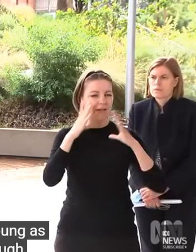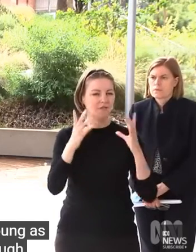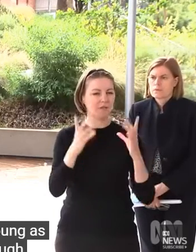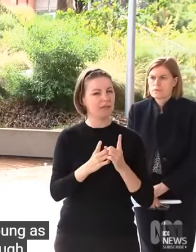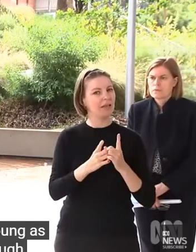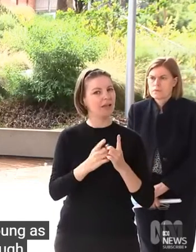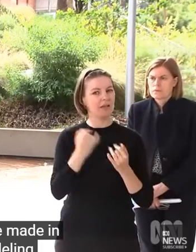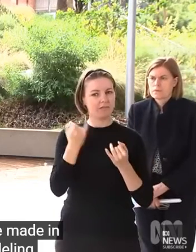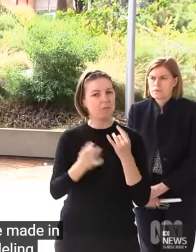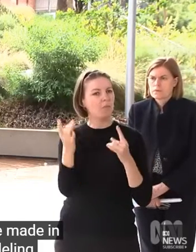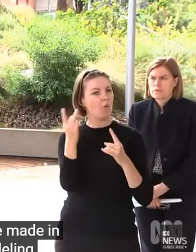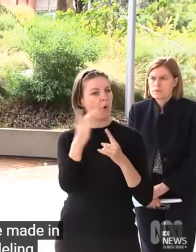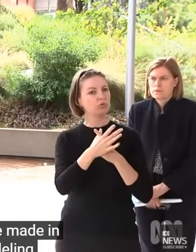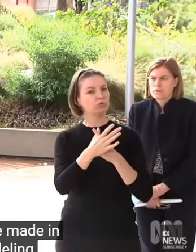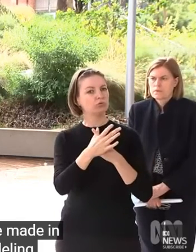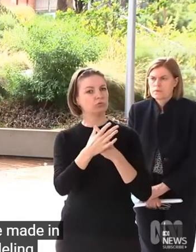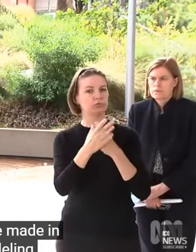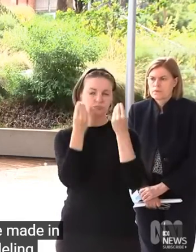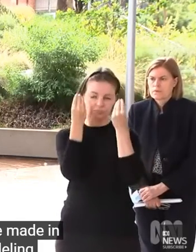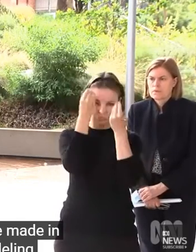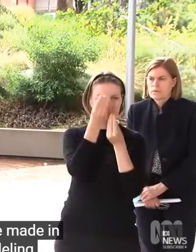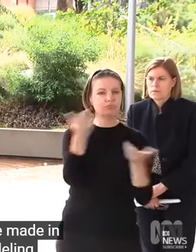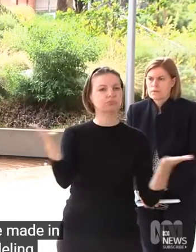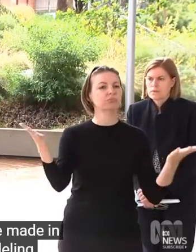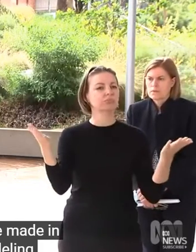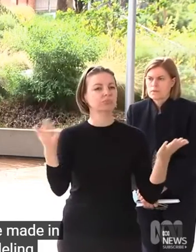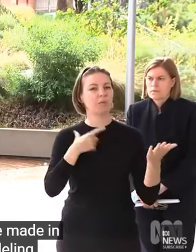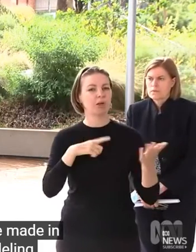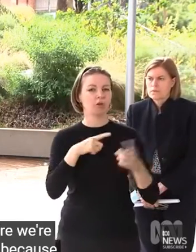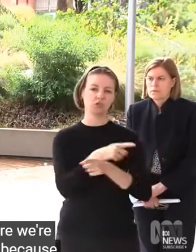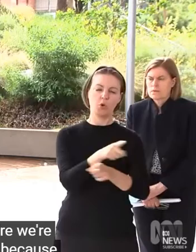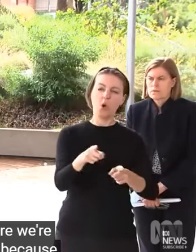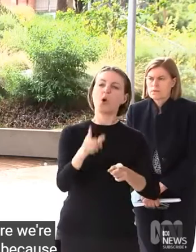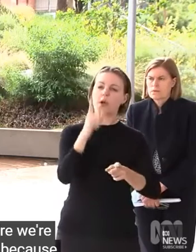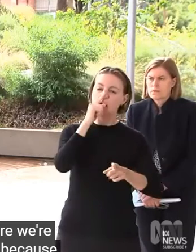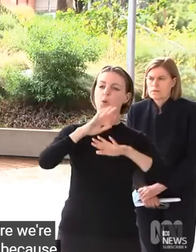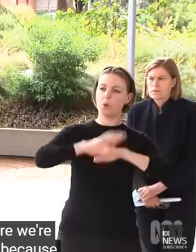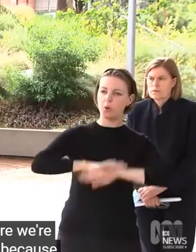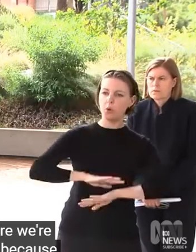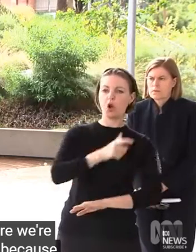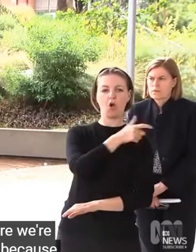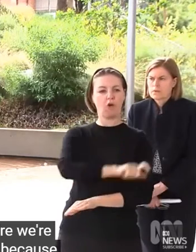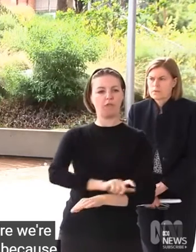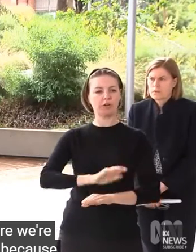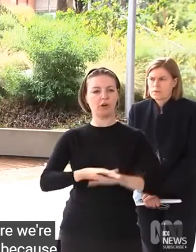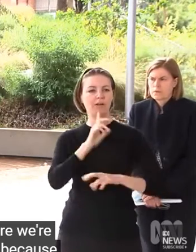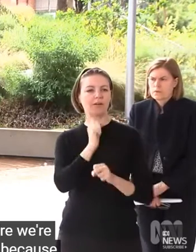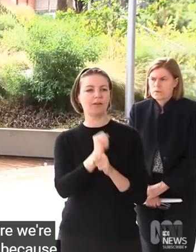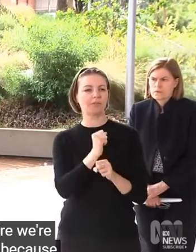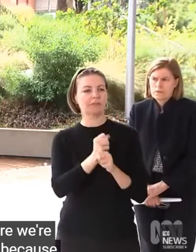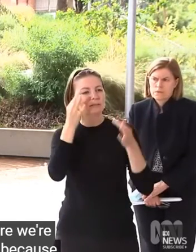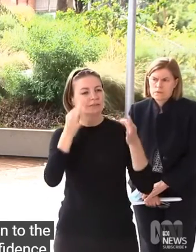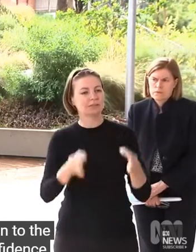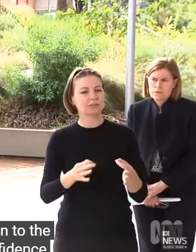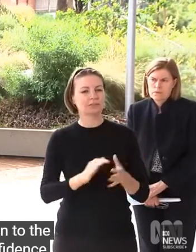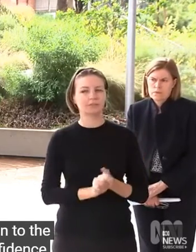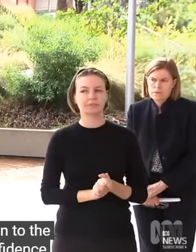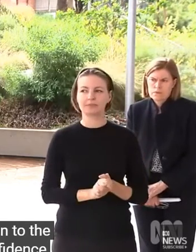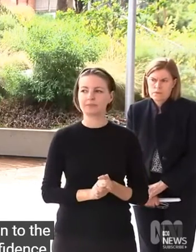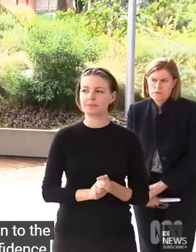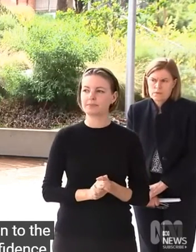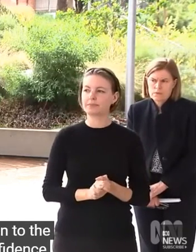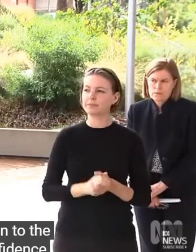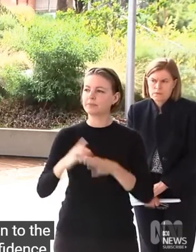instils confidence in whatever area of public service. Just for Premier and staffing, so I understand the Federal Government is today now that we've